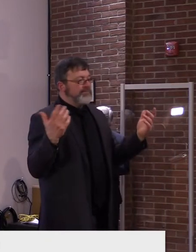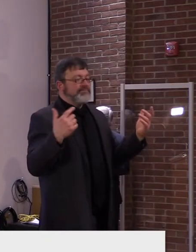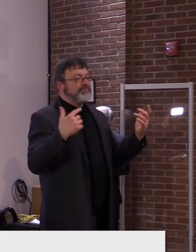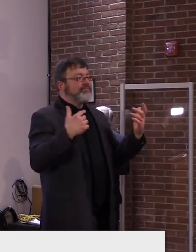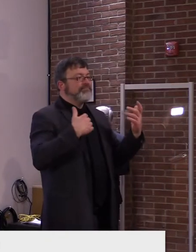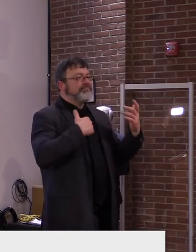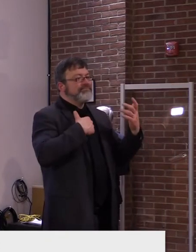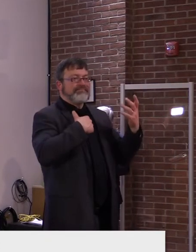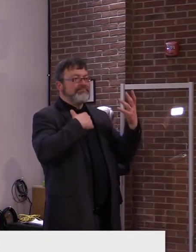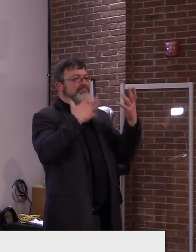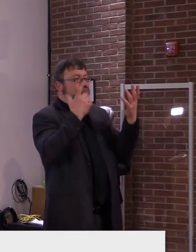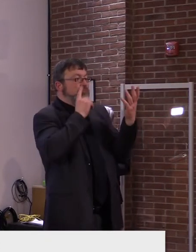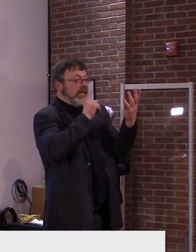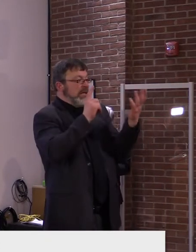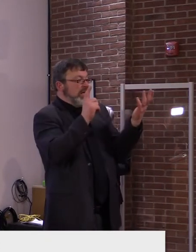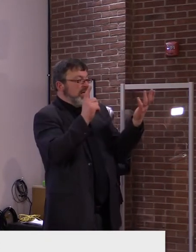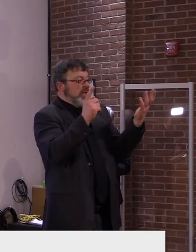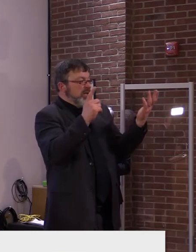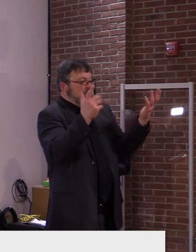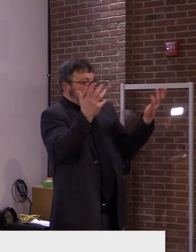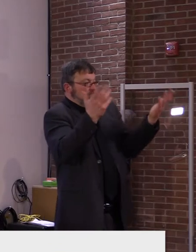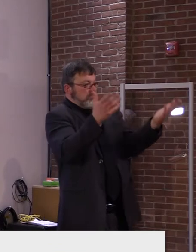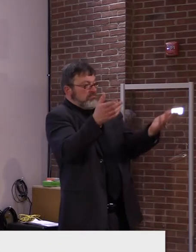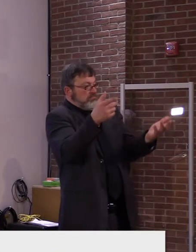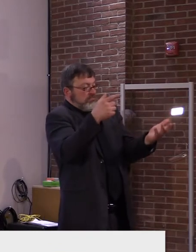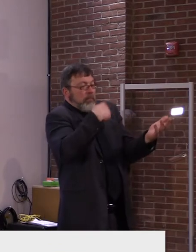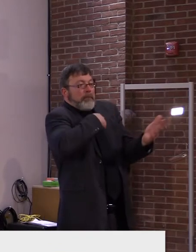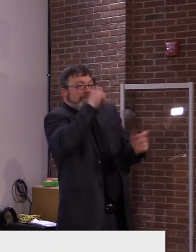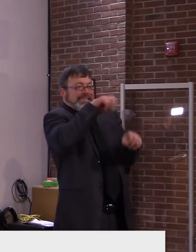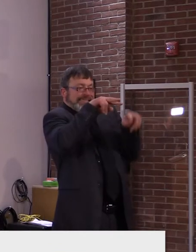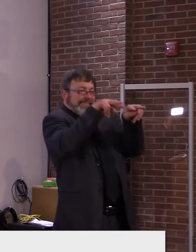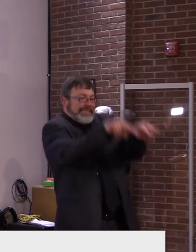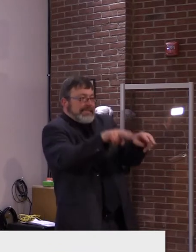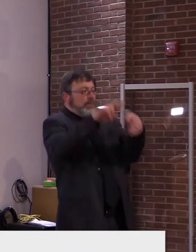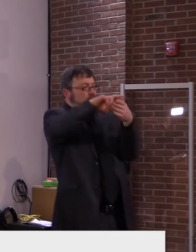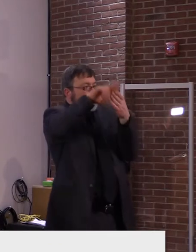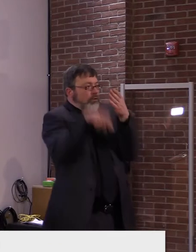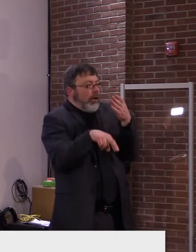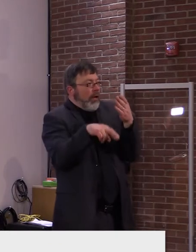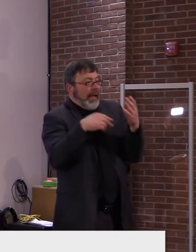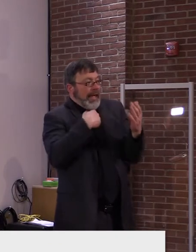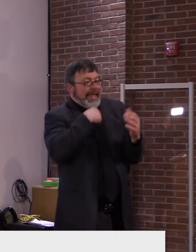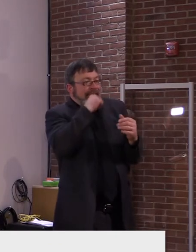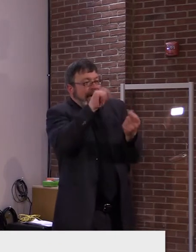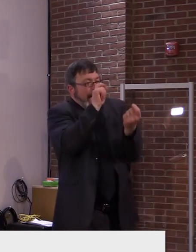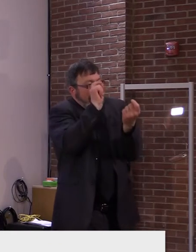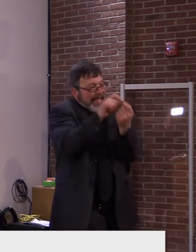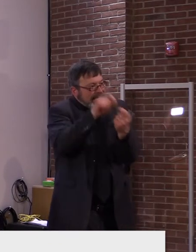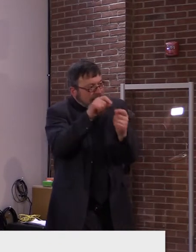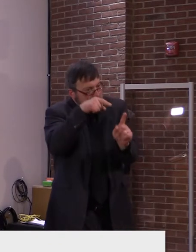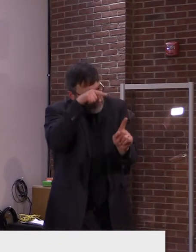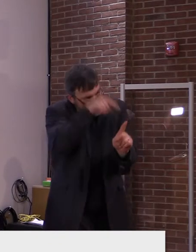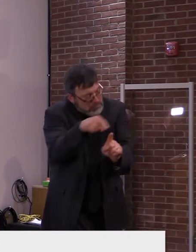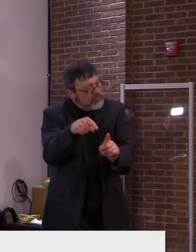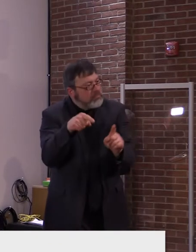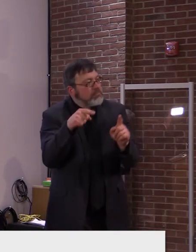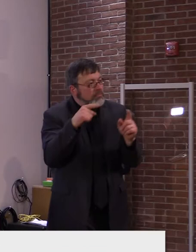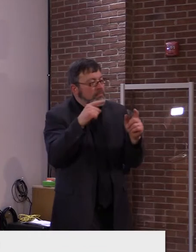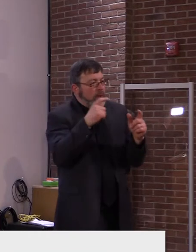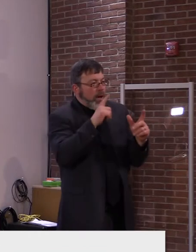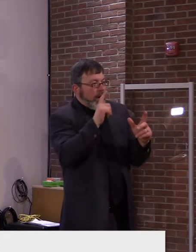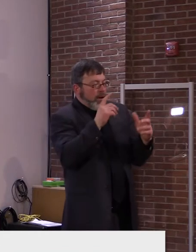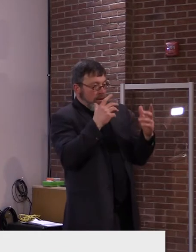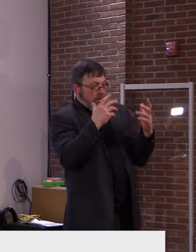as to where we're going. I mean, there's still, uh, you know, I, again, positive developments in many respects, um,